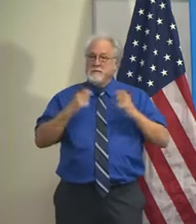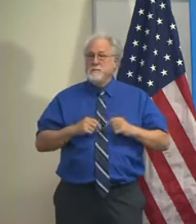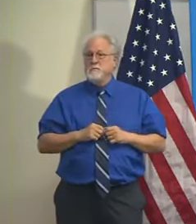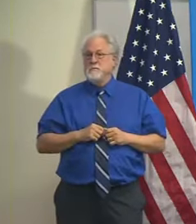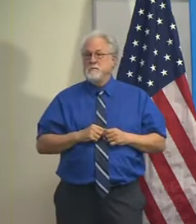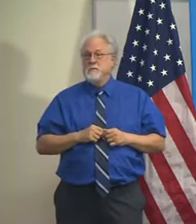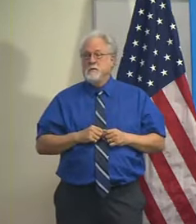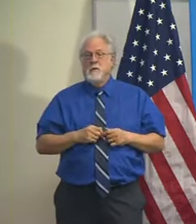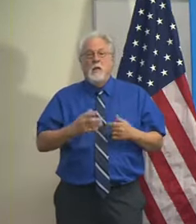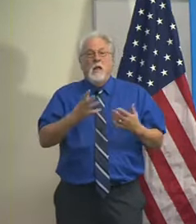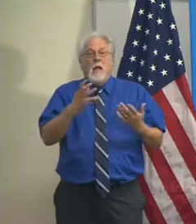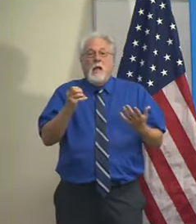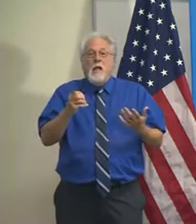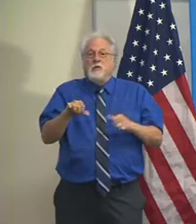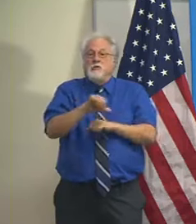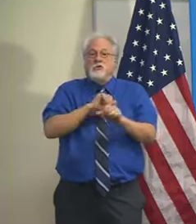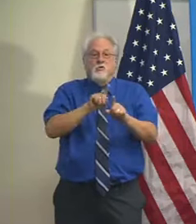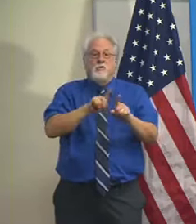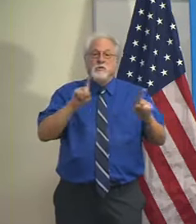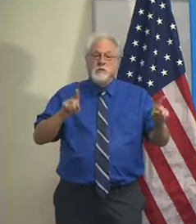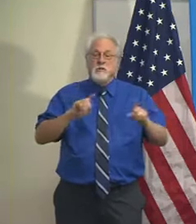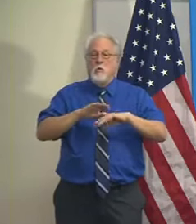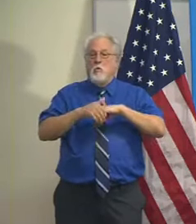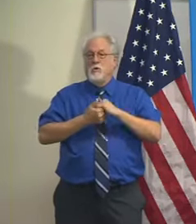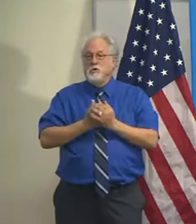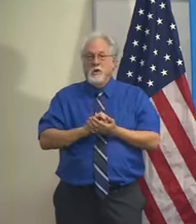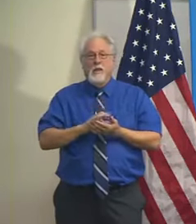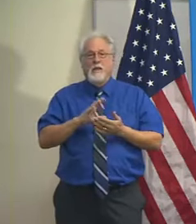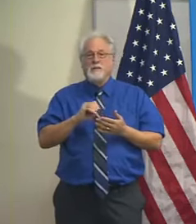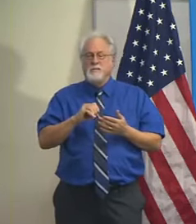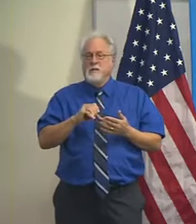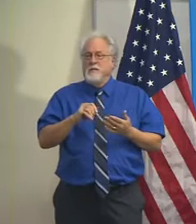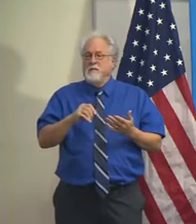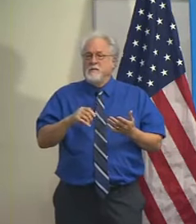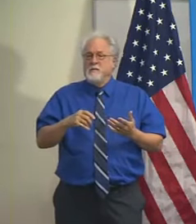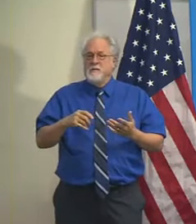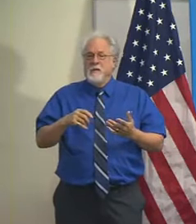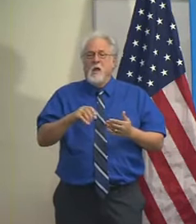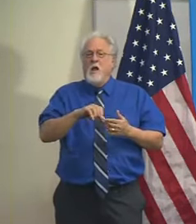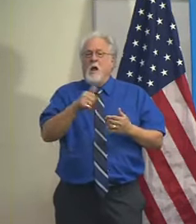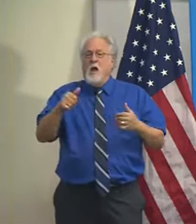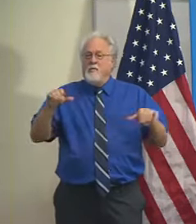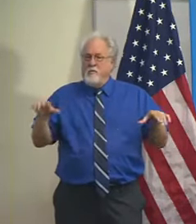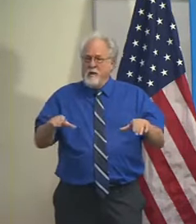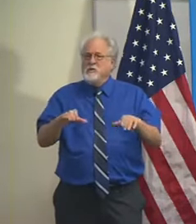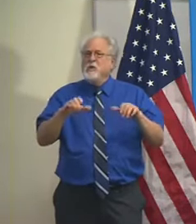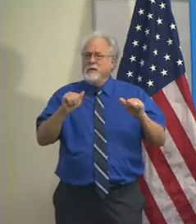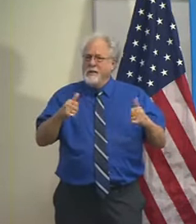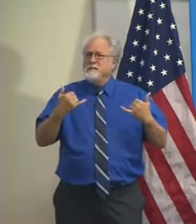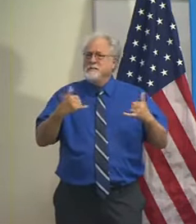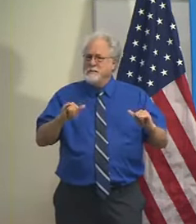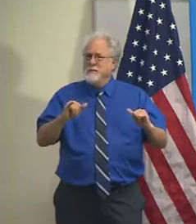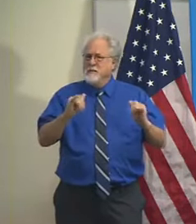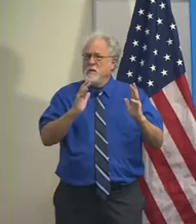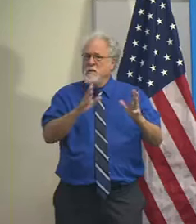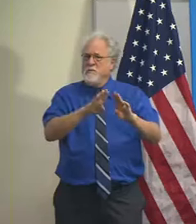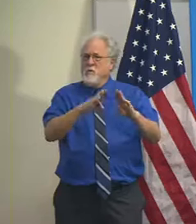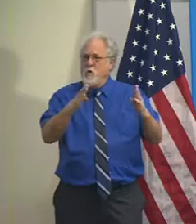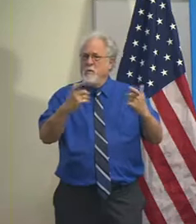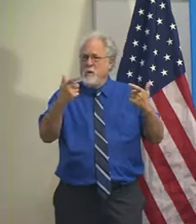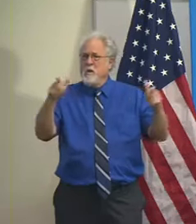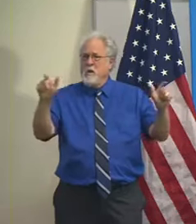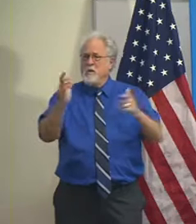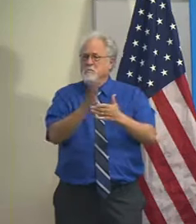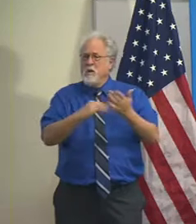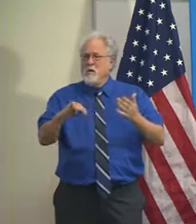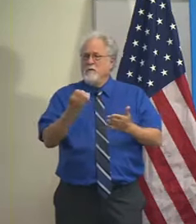and social distance and wash their hands and you take other strategic actions, you can still leave open a very large